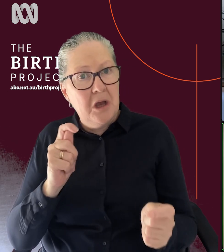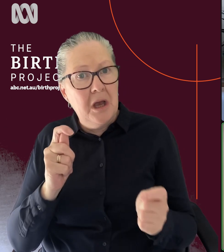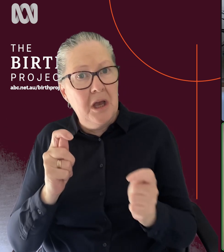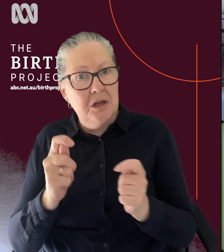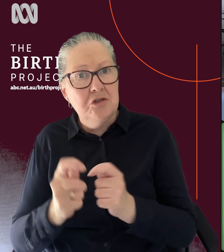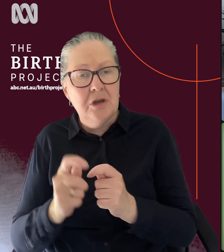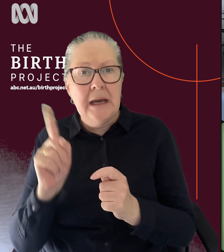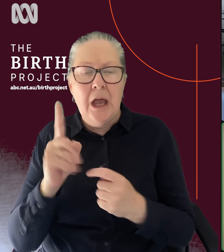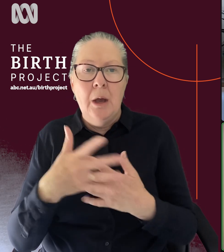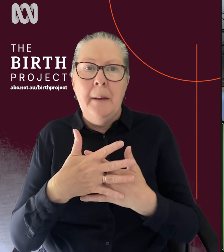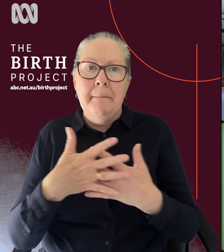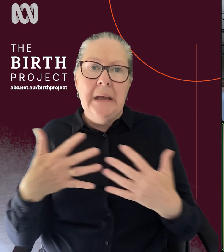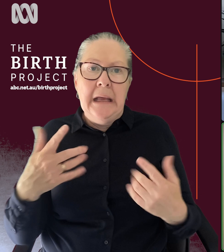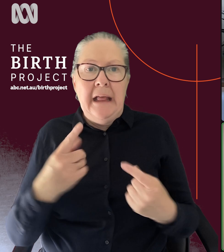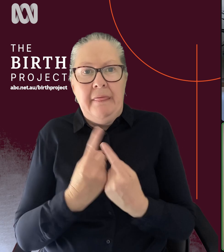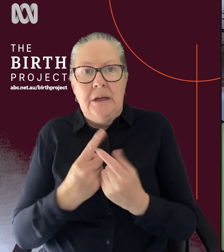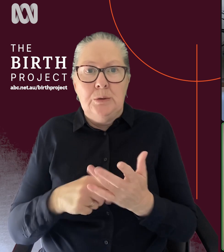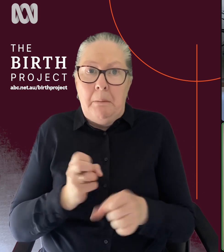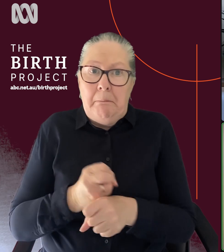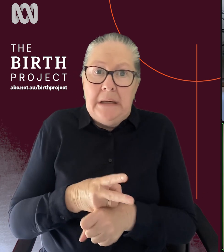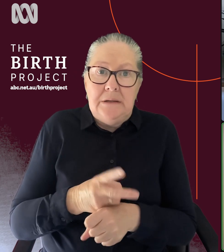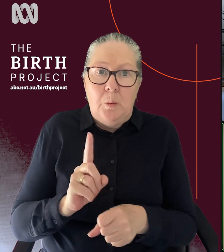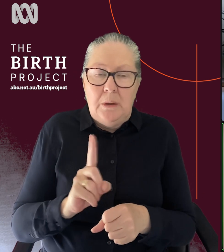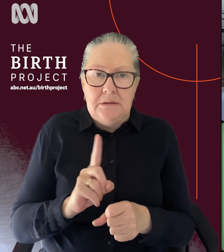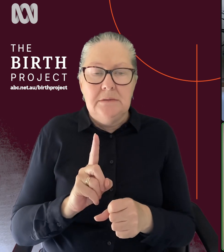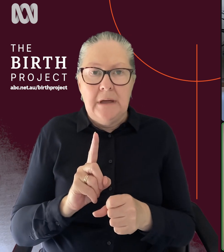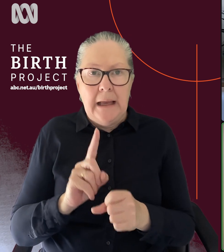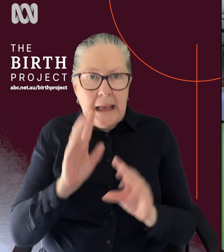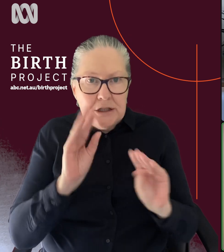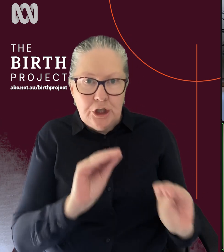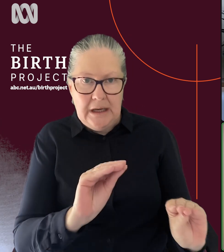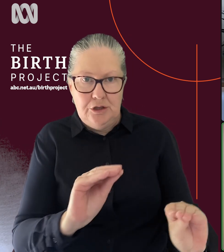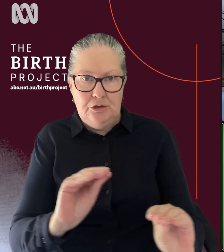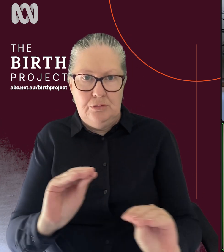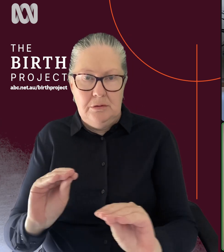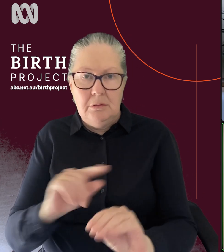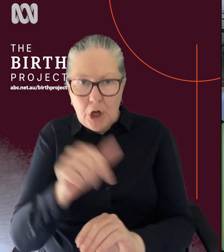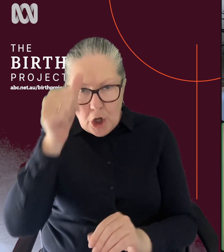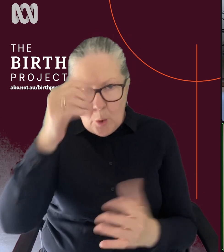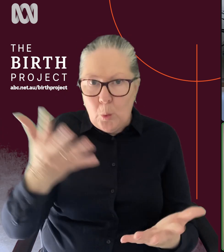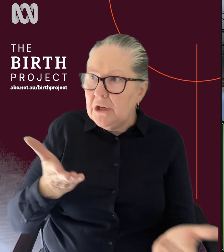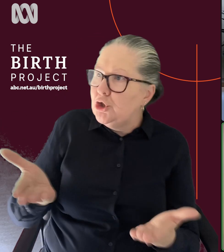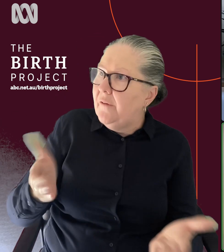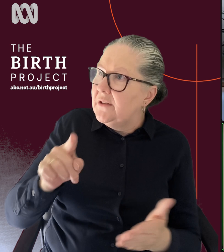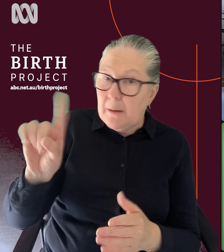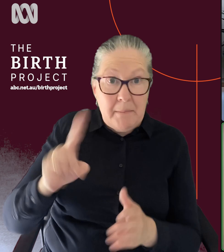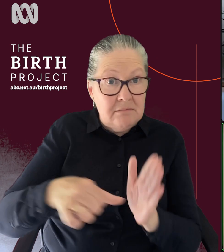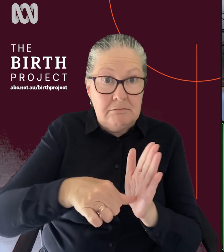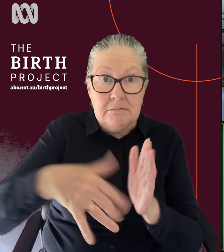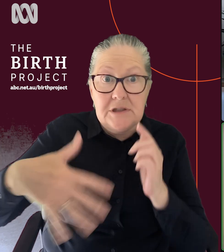The, the biggest kind of hurdle really is, um, perhaps education and people knowing to access those services, but they're very, very expensive. And I know